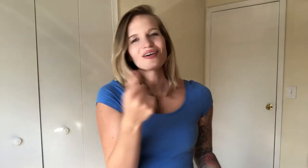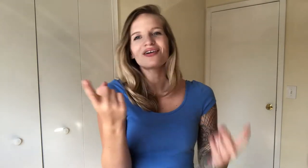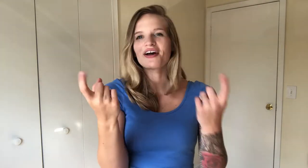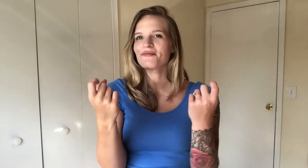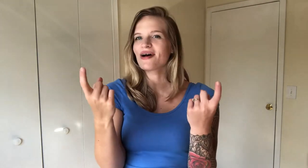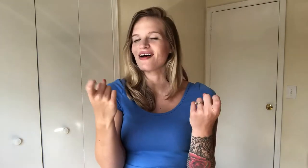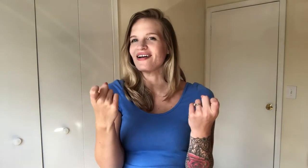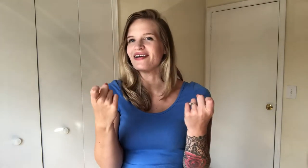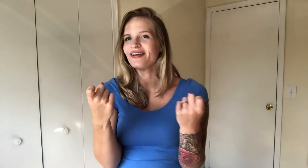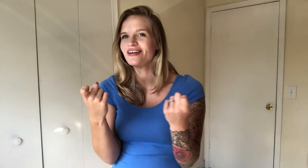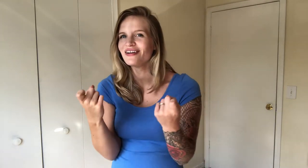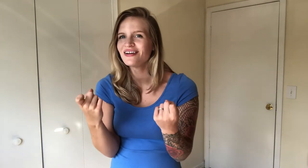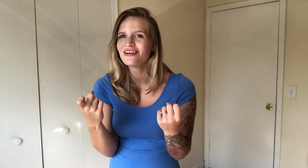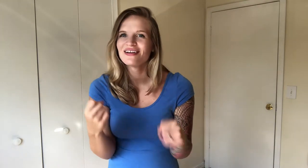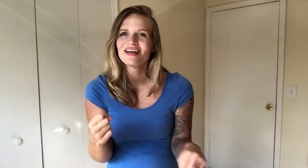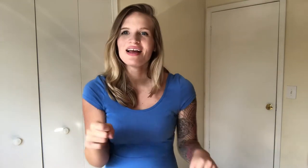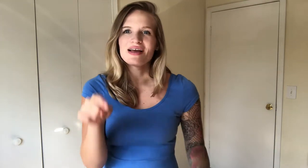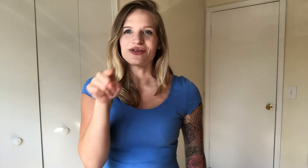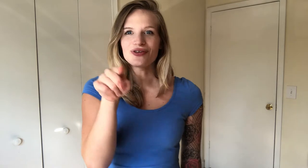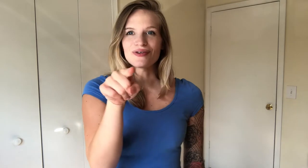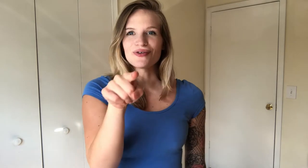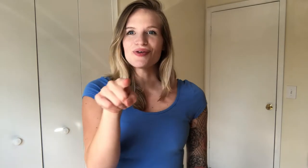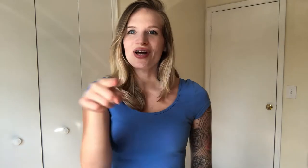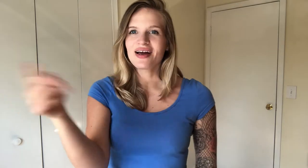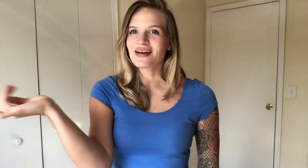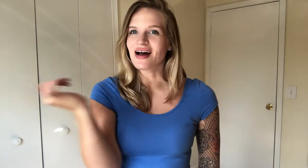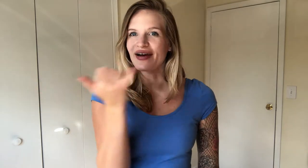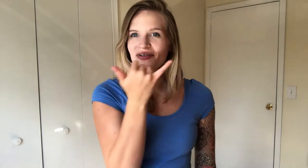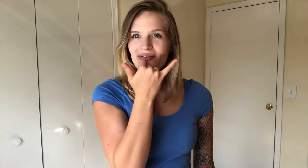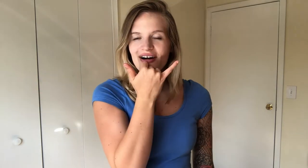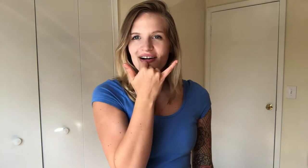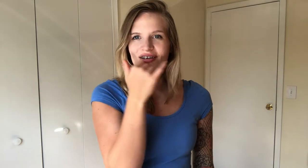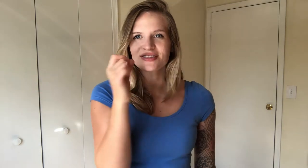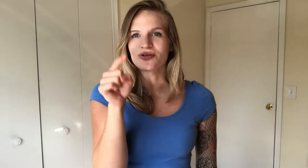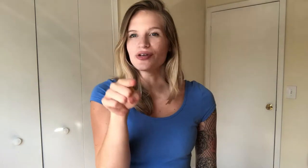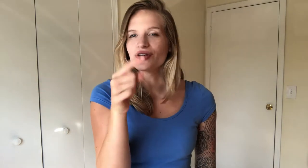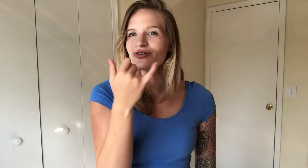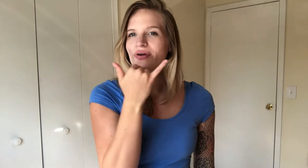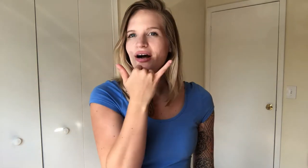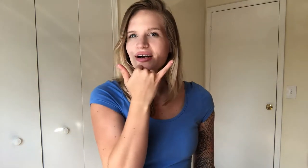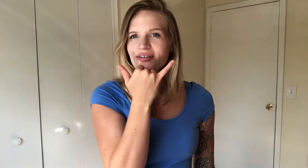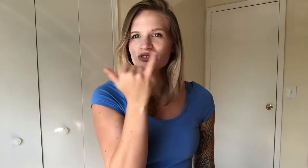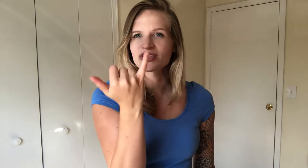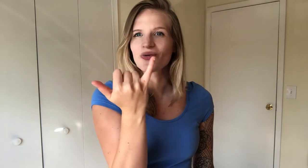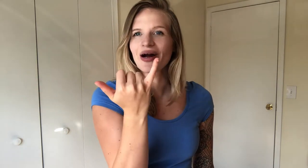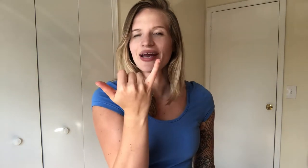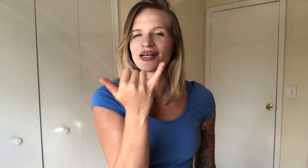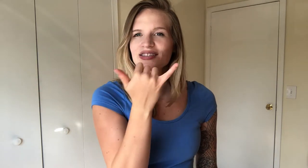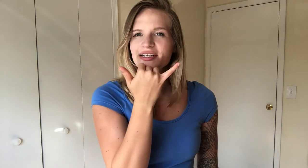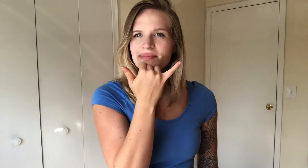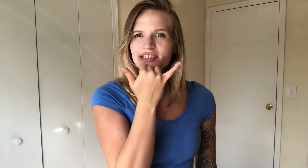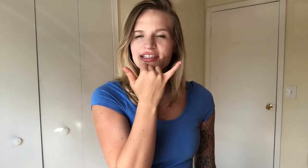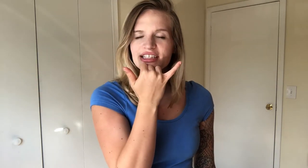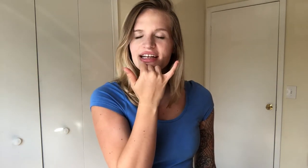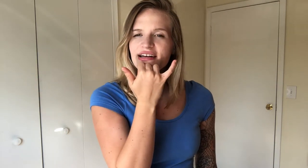Come on. You got it wrong. So you're wrong. Just a Y handshake to the chin.